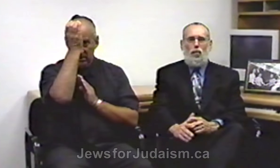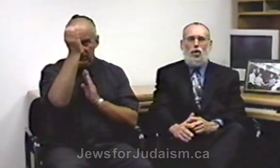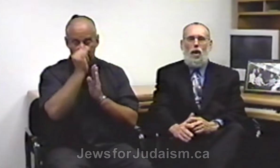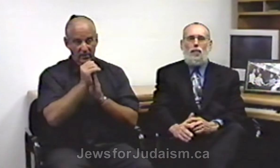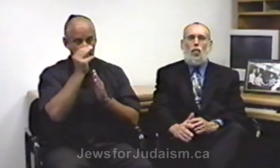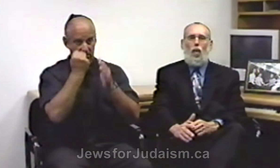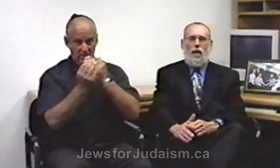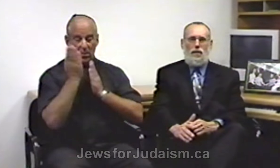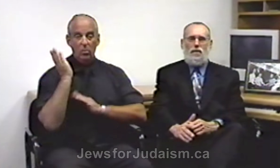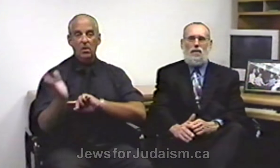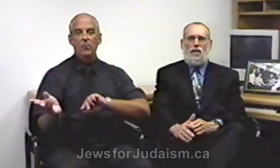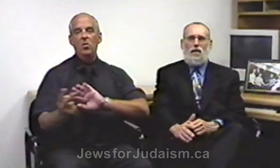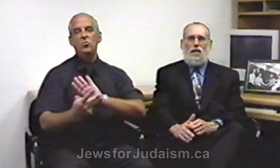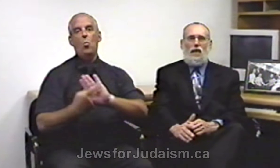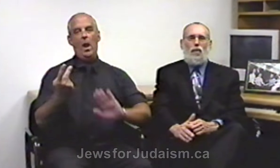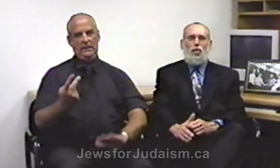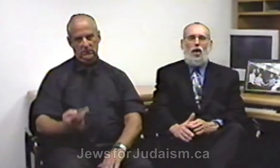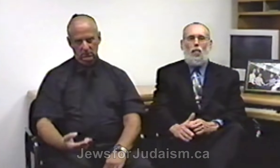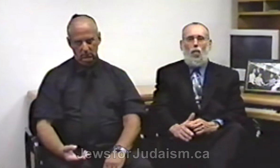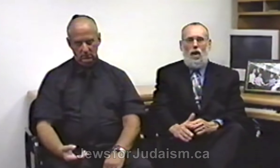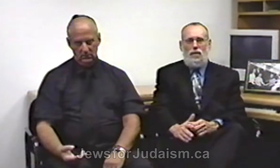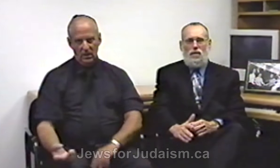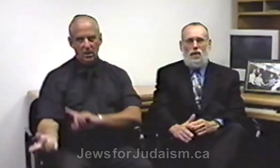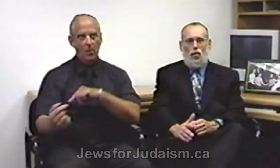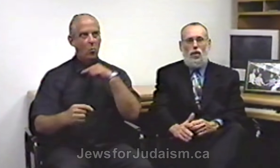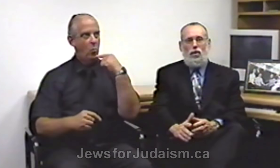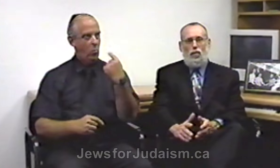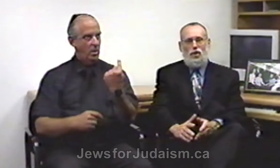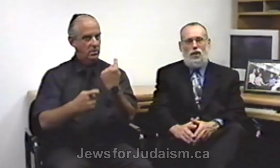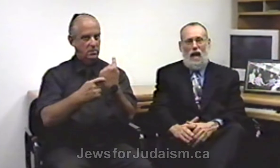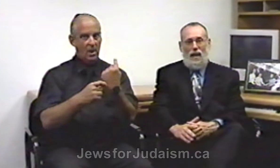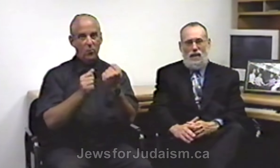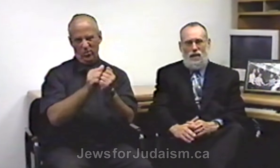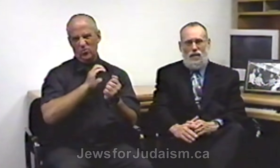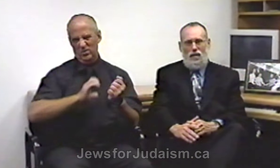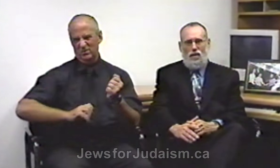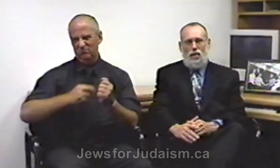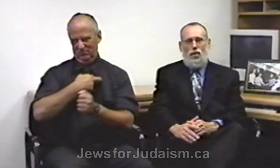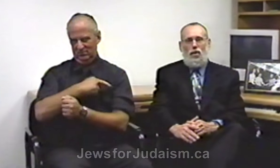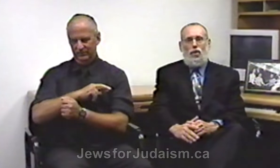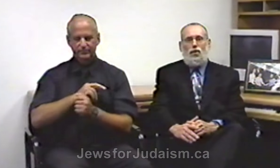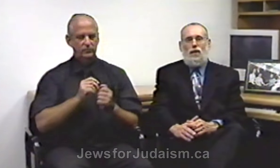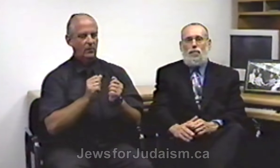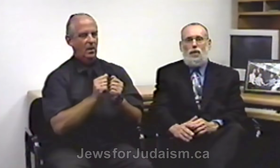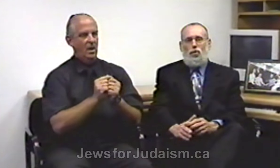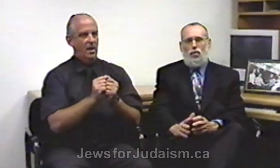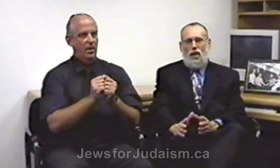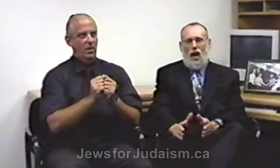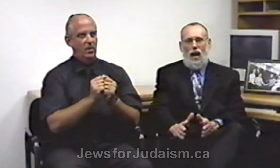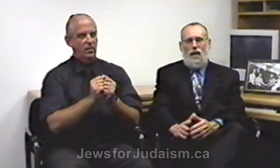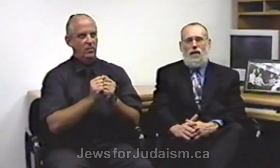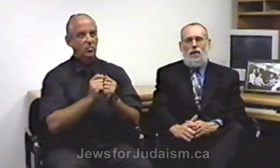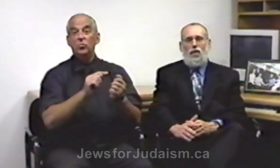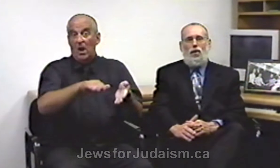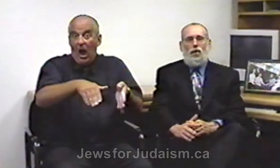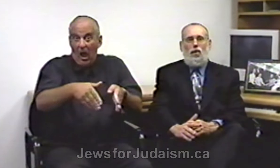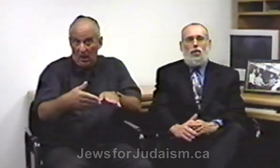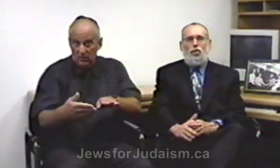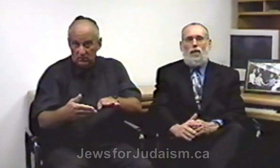will come twice. He will come once, according to Christianity, simply to die so